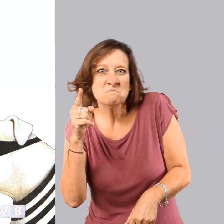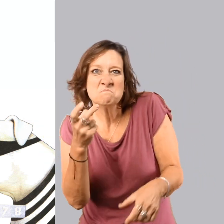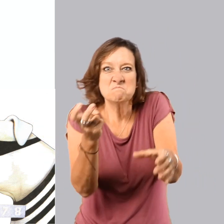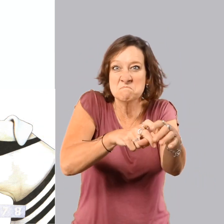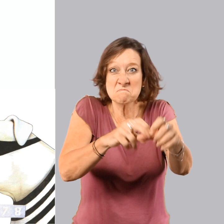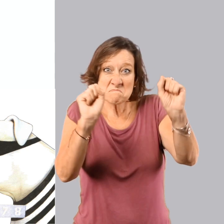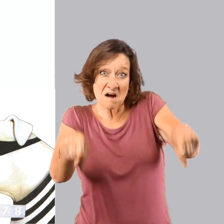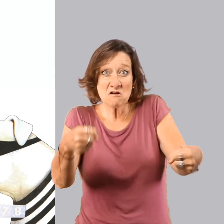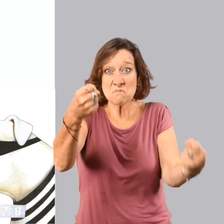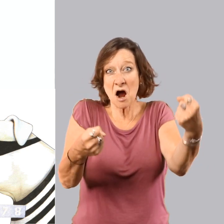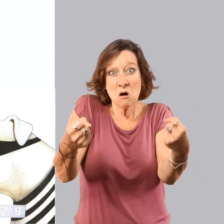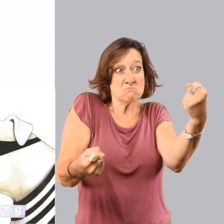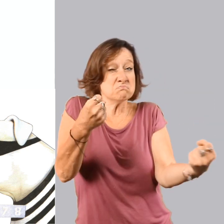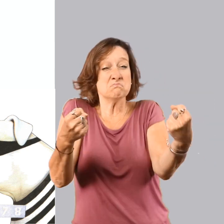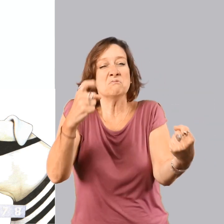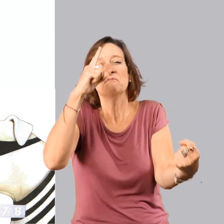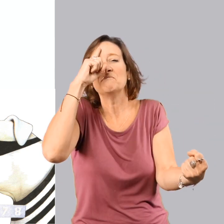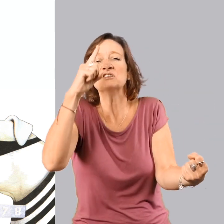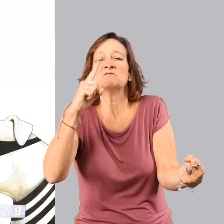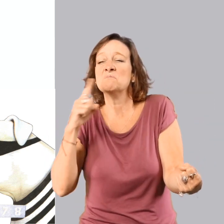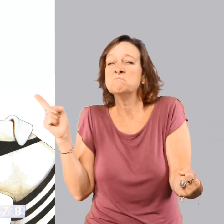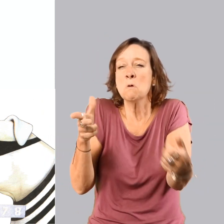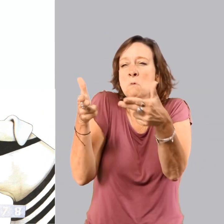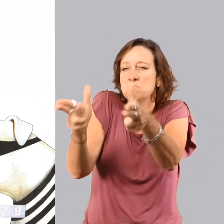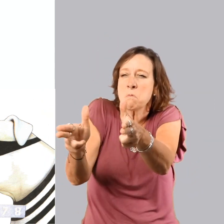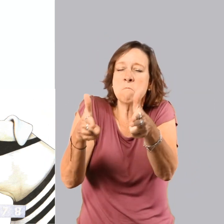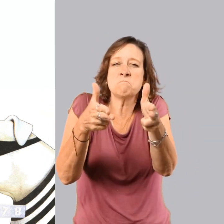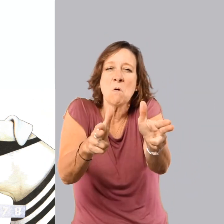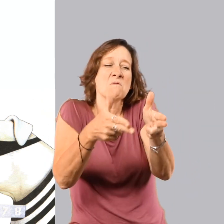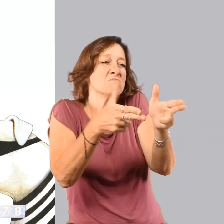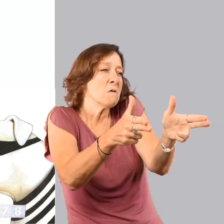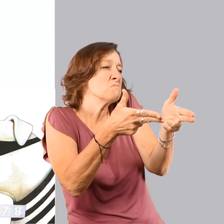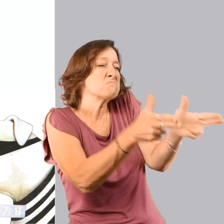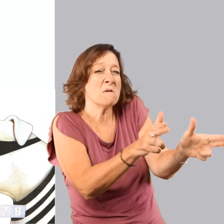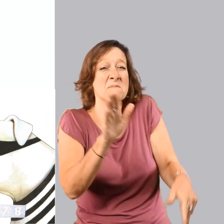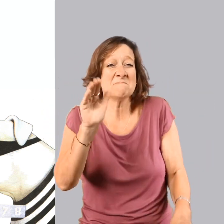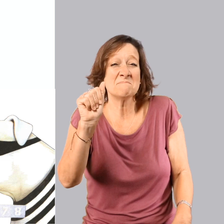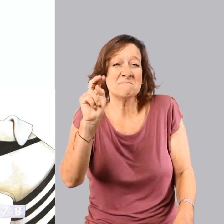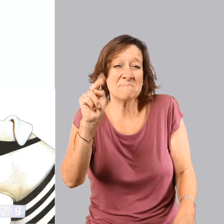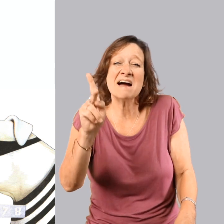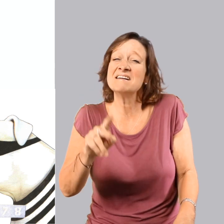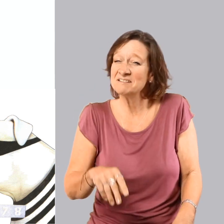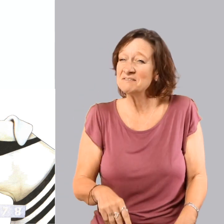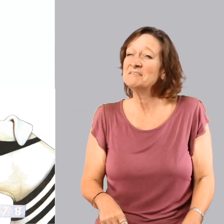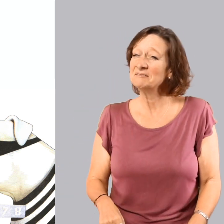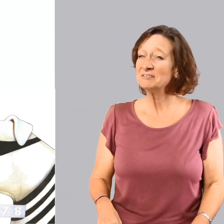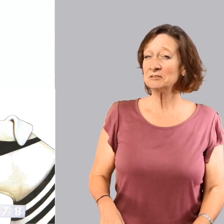And if she could drive a getaway car, she'd rob banks.